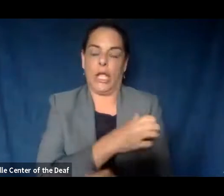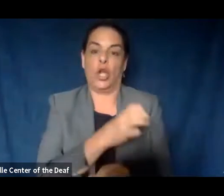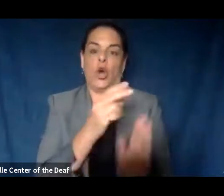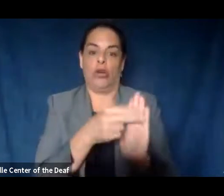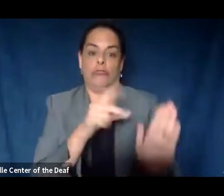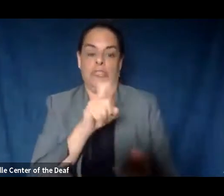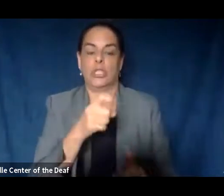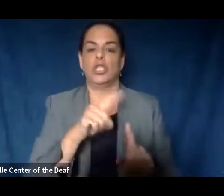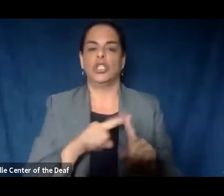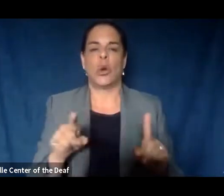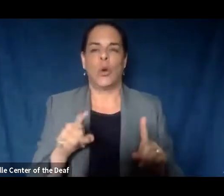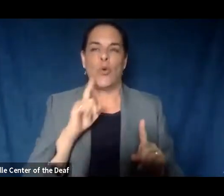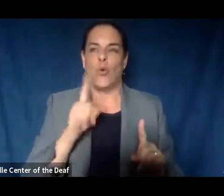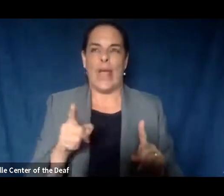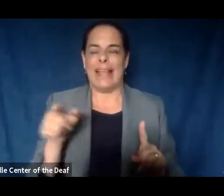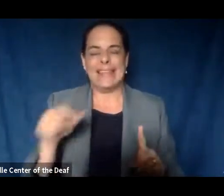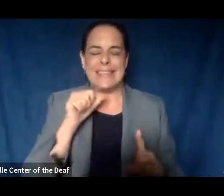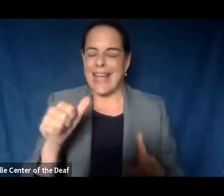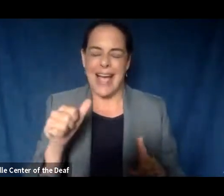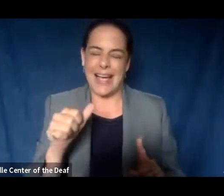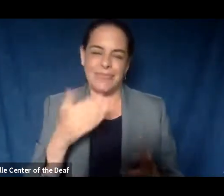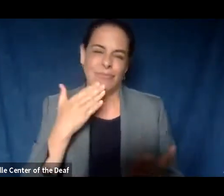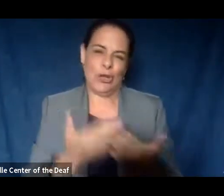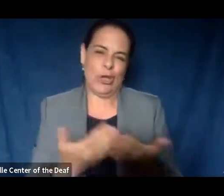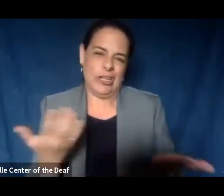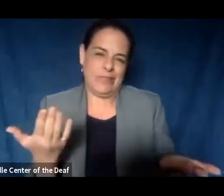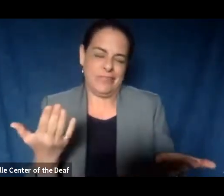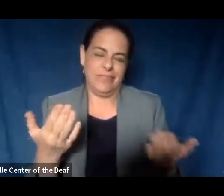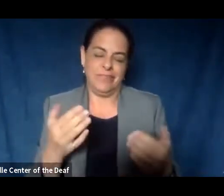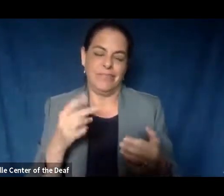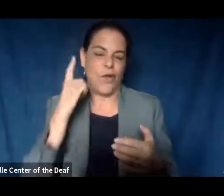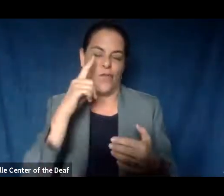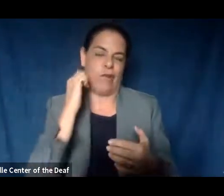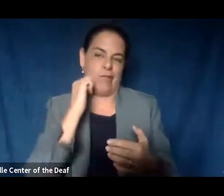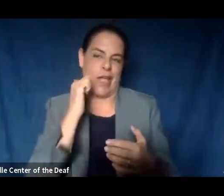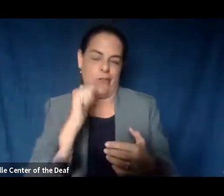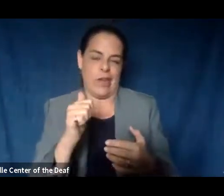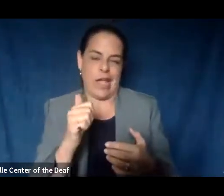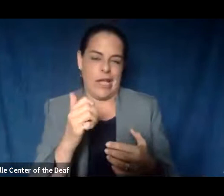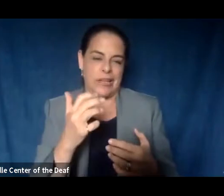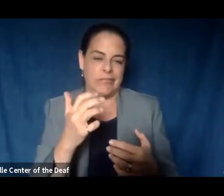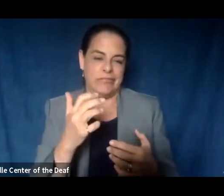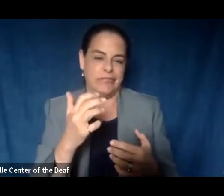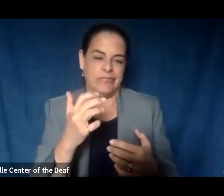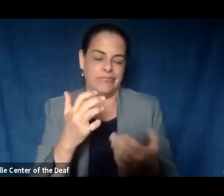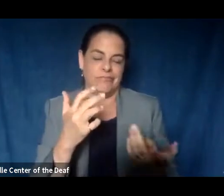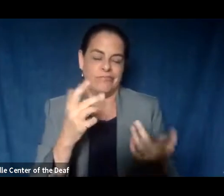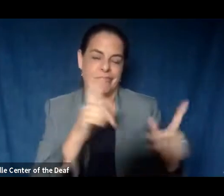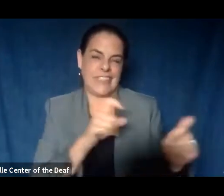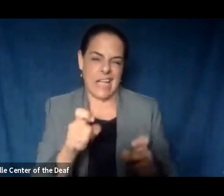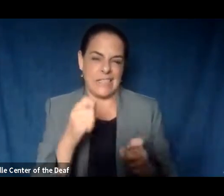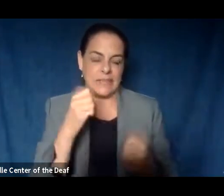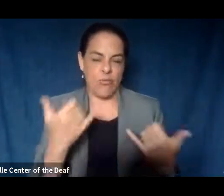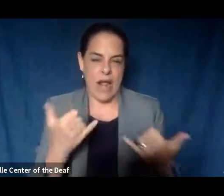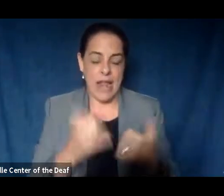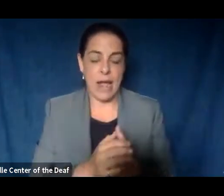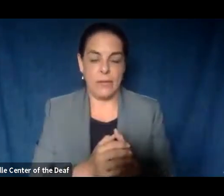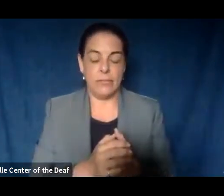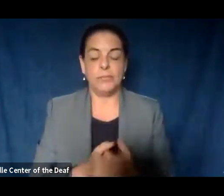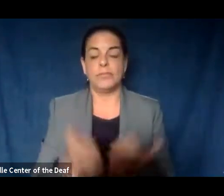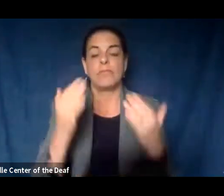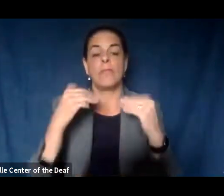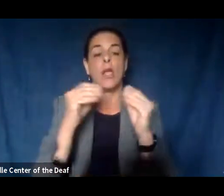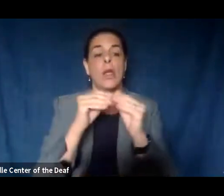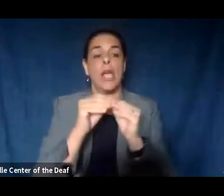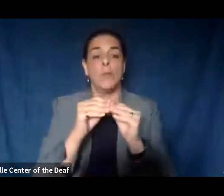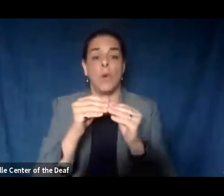So really not a useful tool in day-to-day operations at this time. Any other questions? Please go ahead and submit them into the